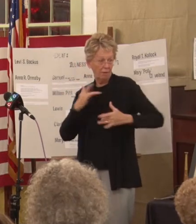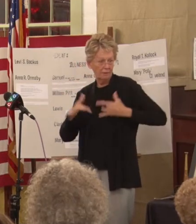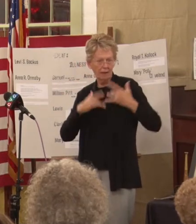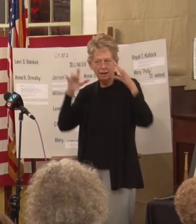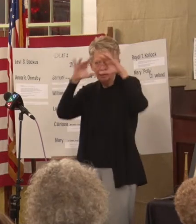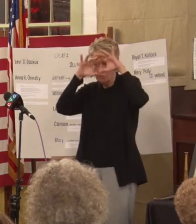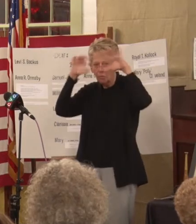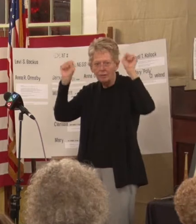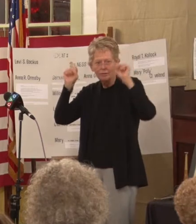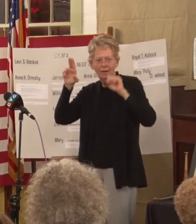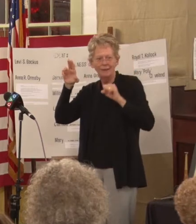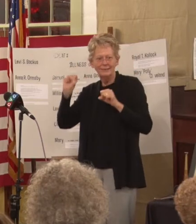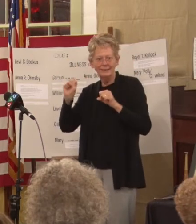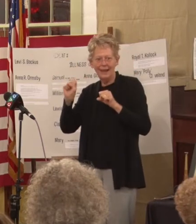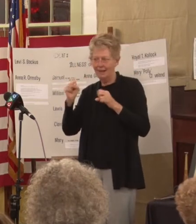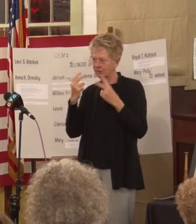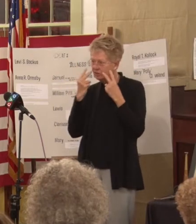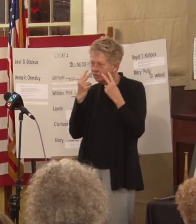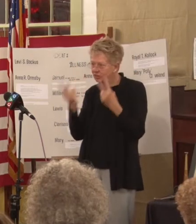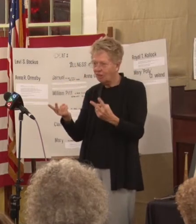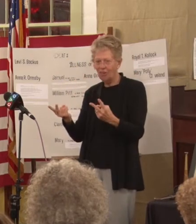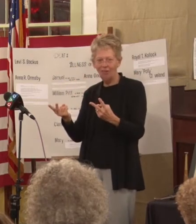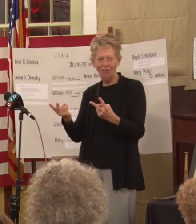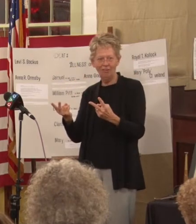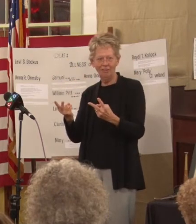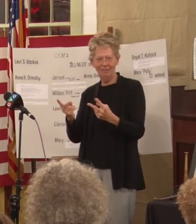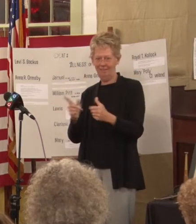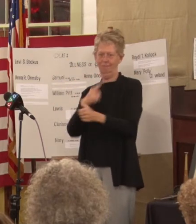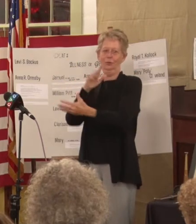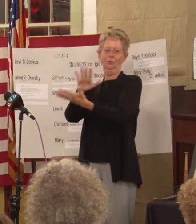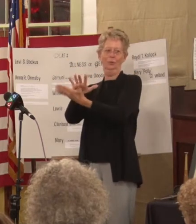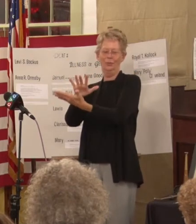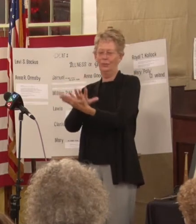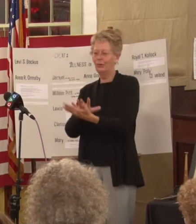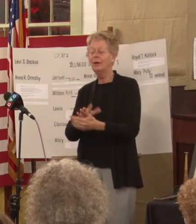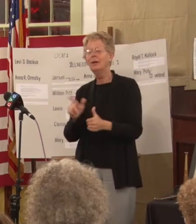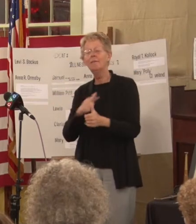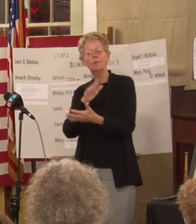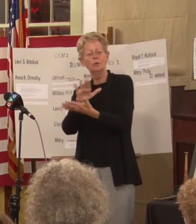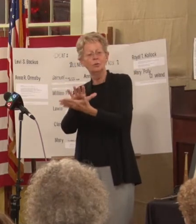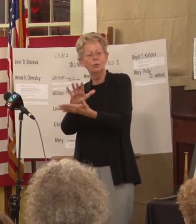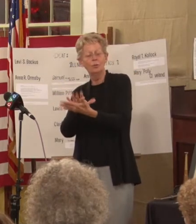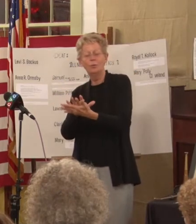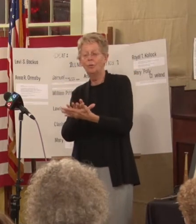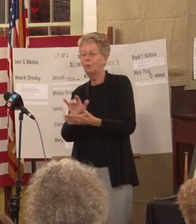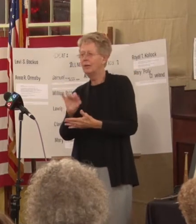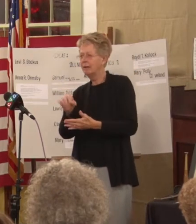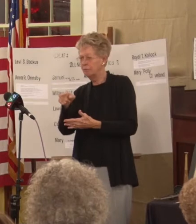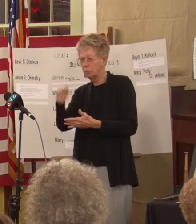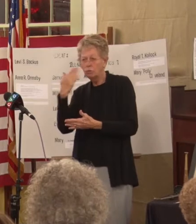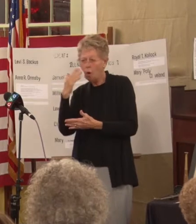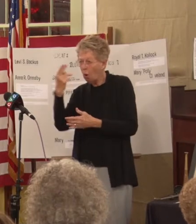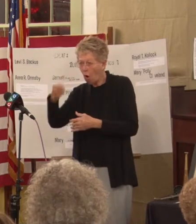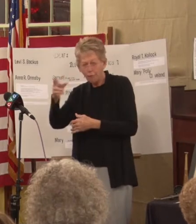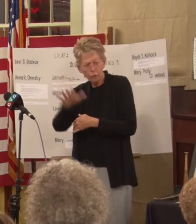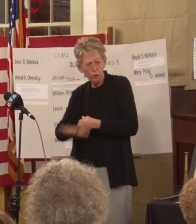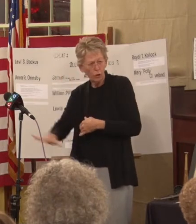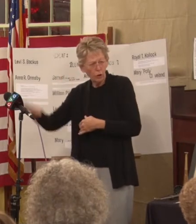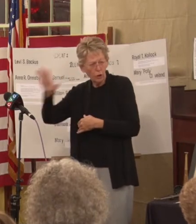States saw the first school. The first school was, if you know Hartford, if you go across the street